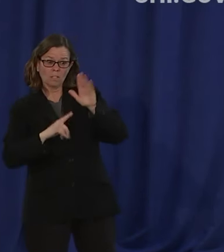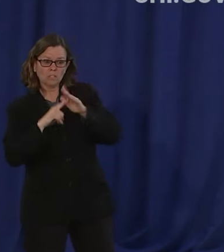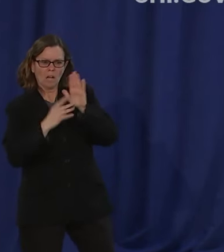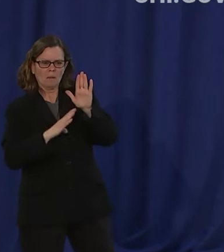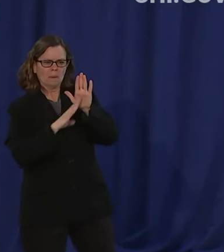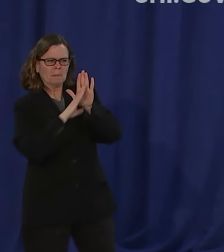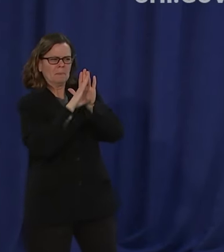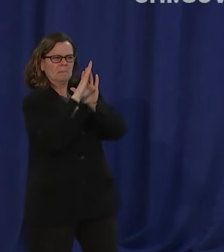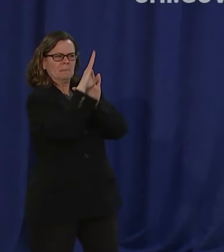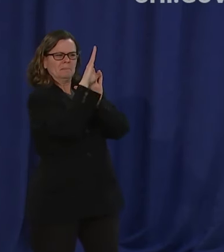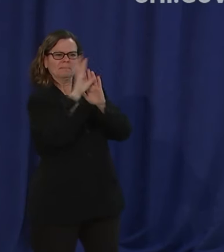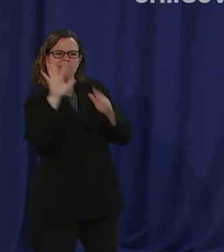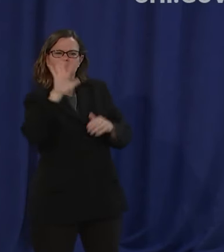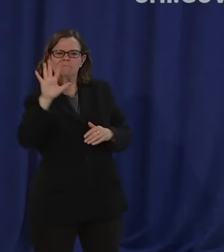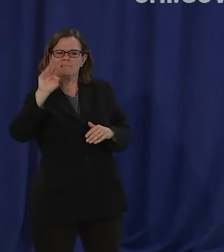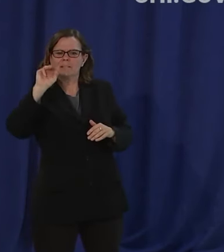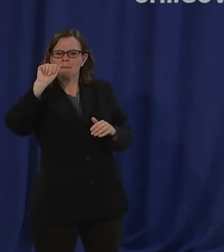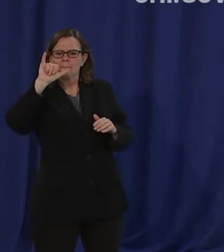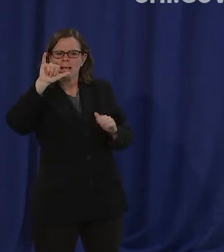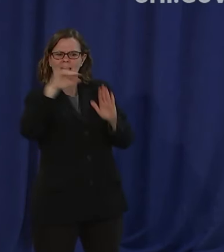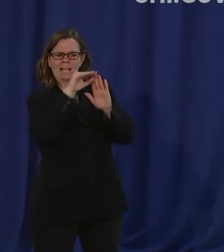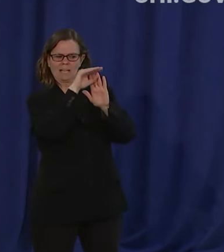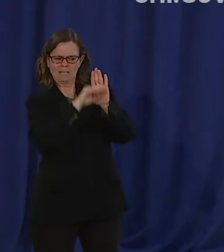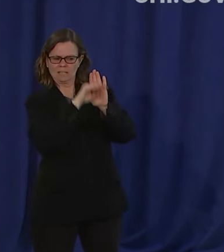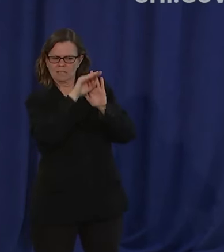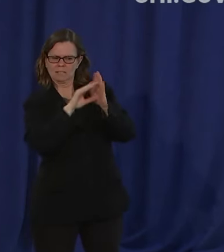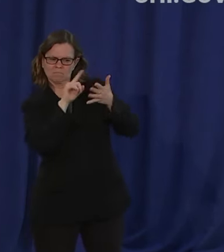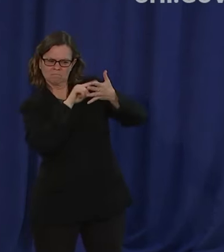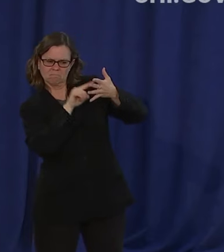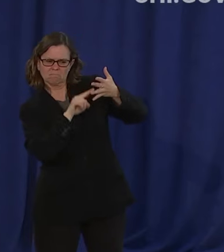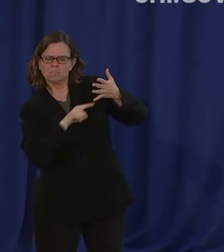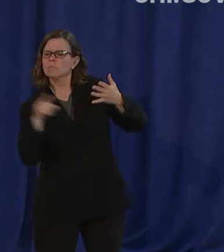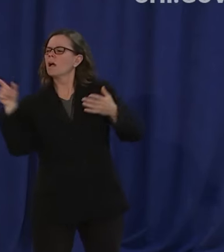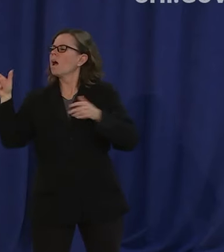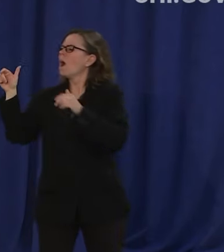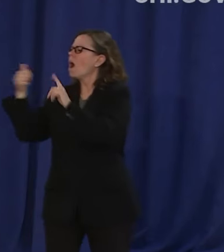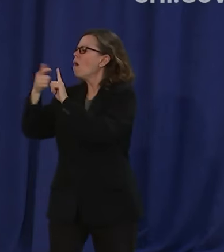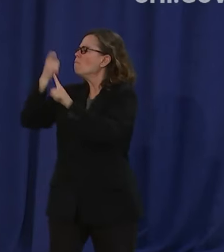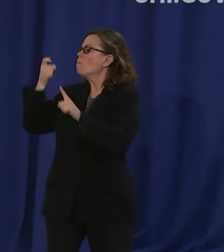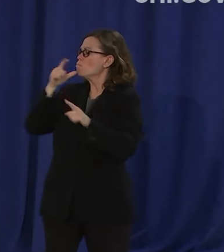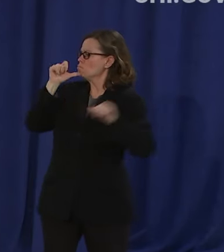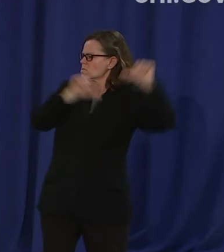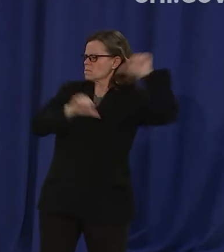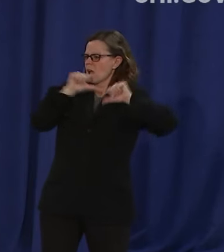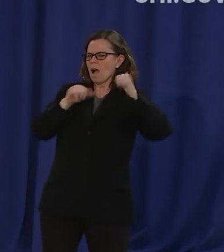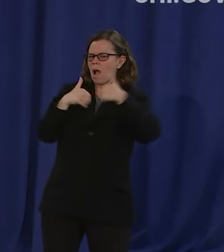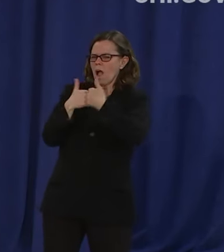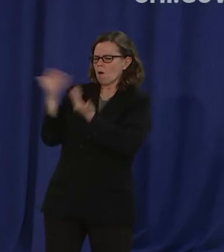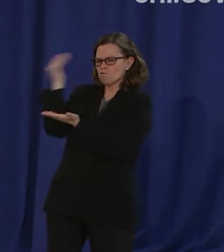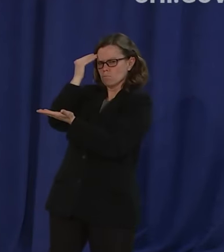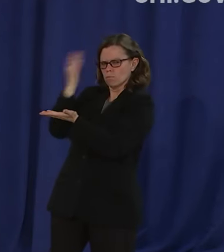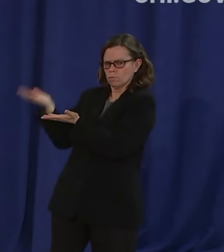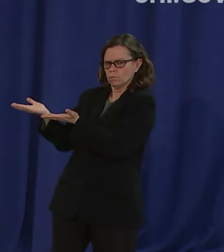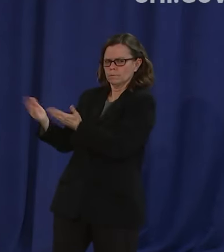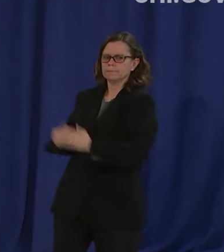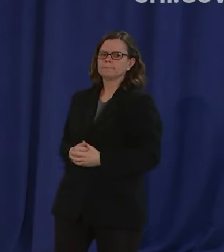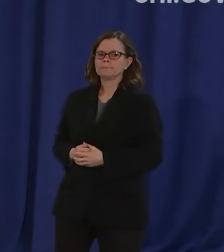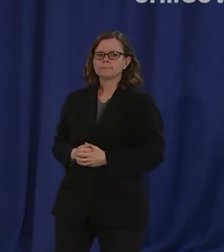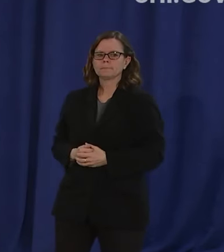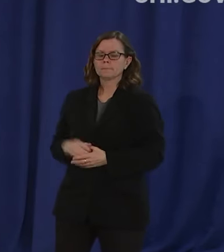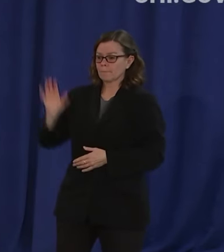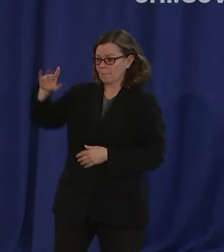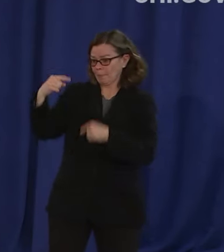on well we're relying on the same things we've been talking about for the last six weeks we're seeing um first of all